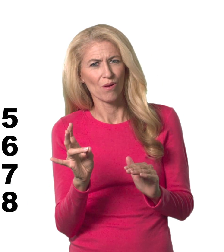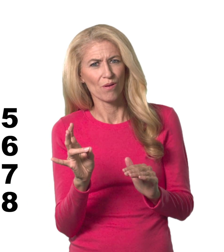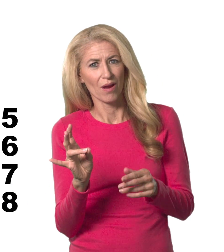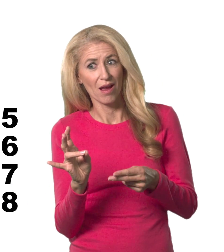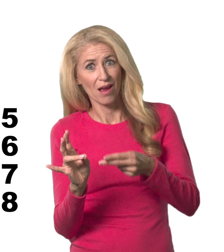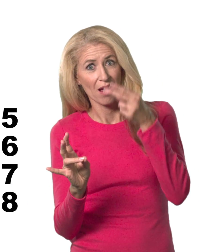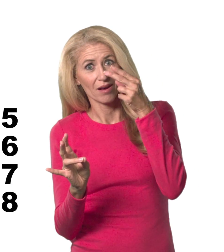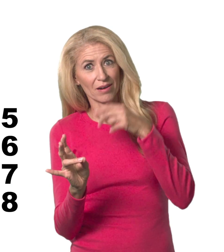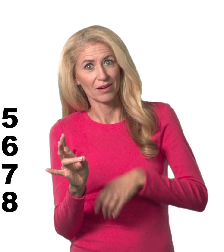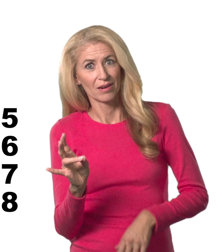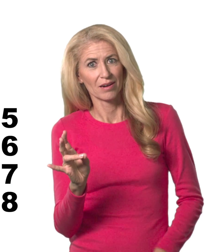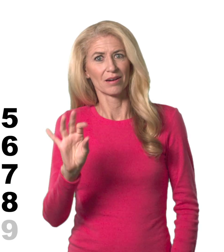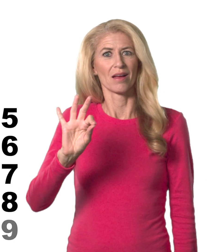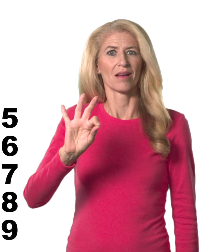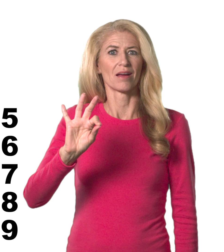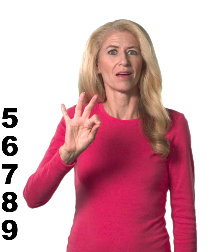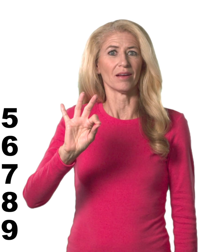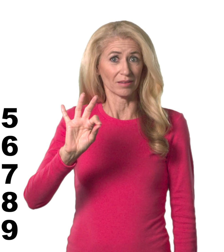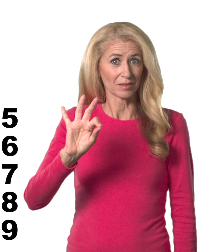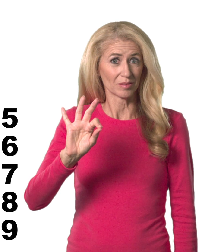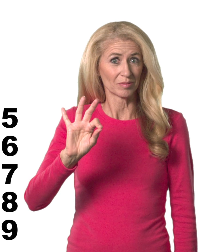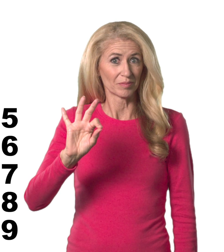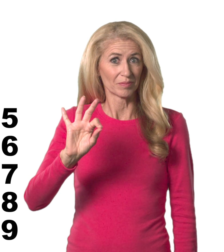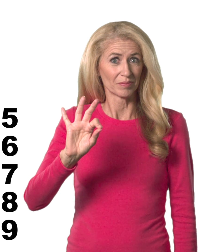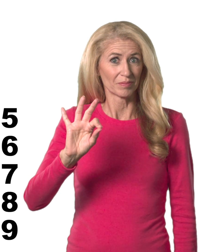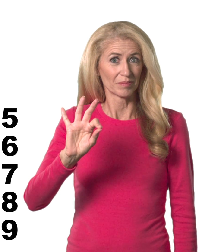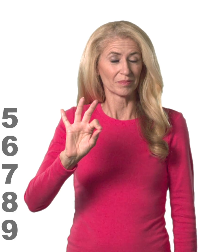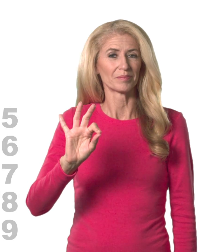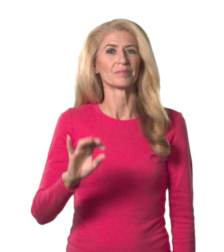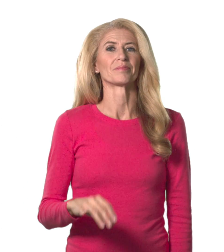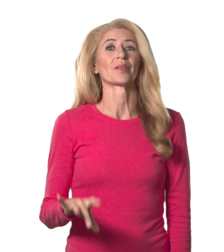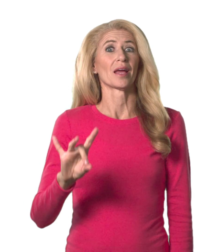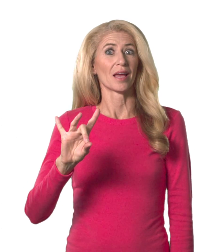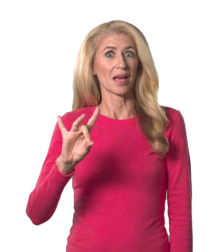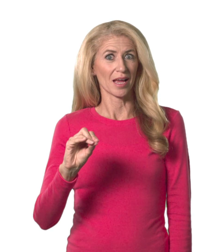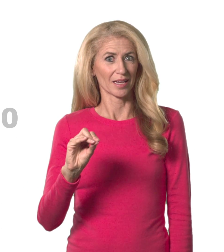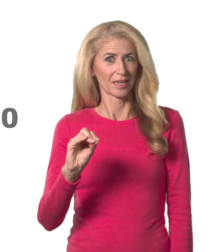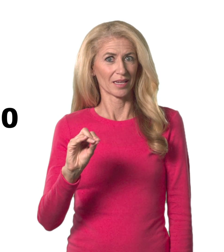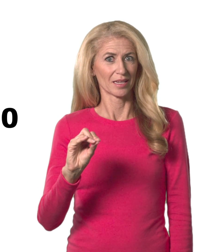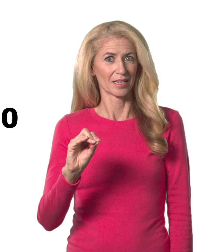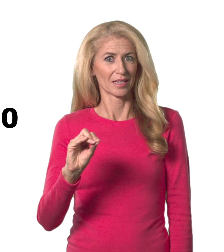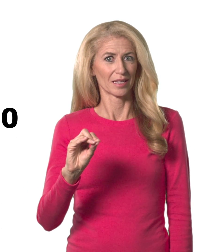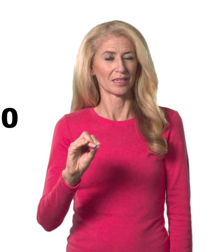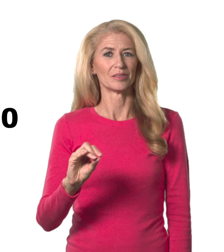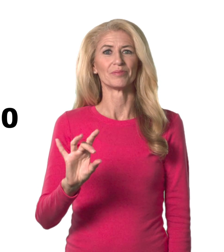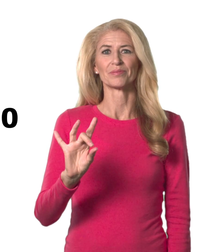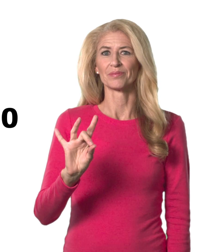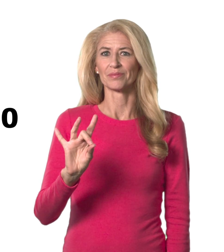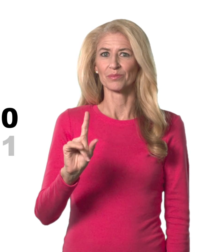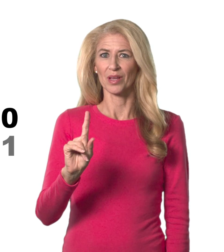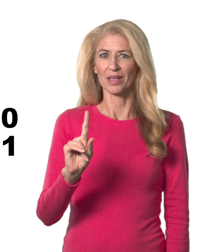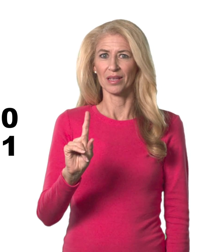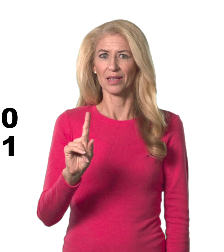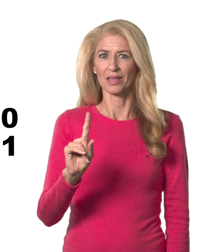The 7 is the lower number and it moves inward to the 8 and then 79, 80, 81,